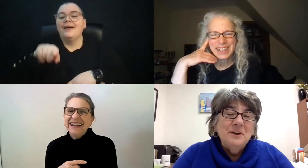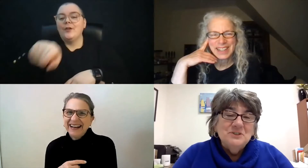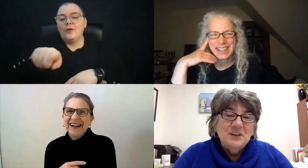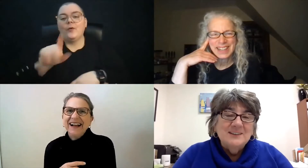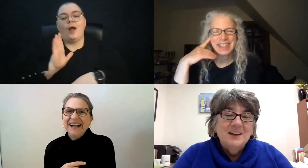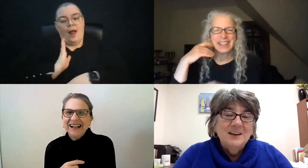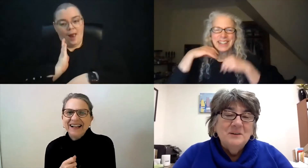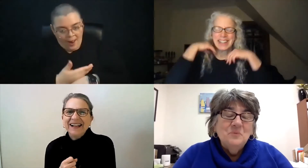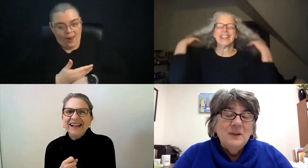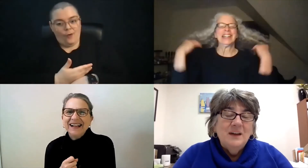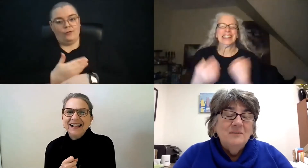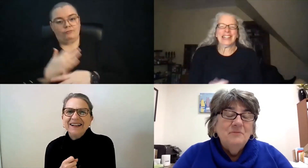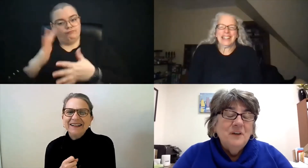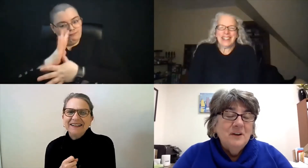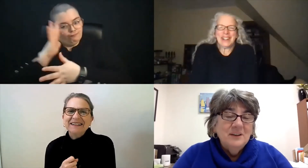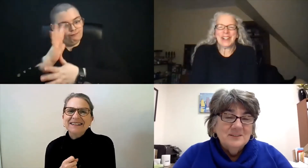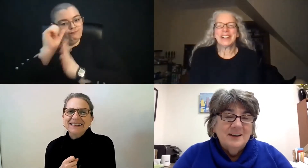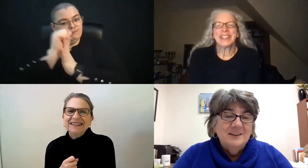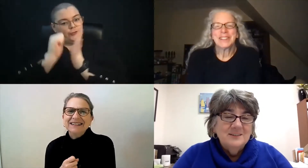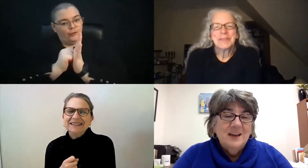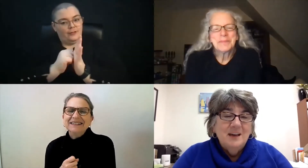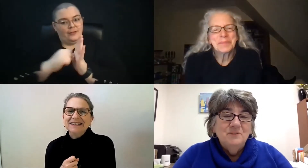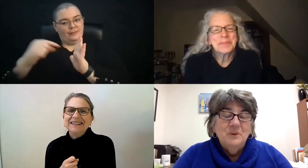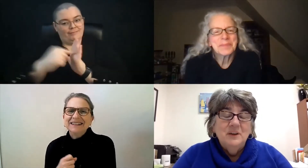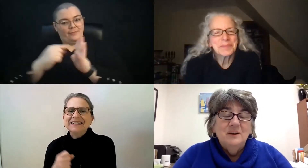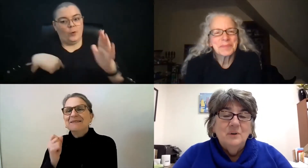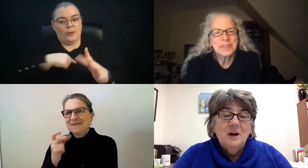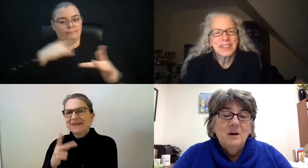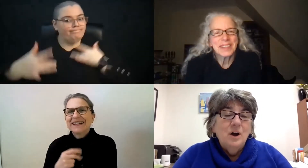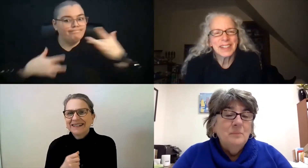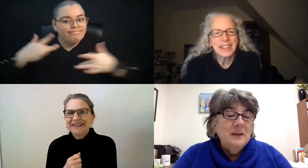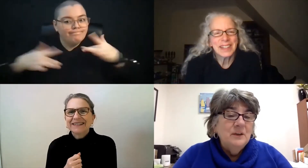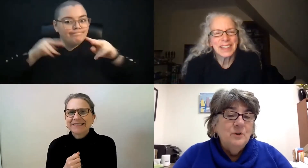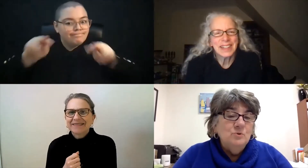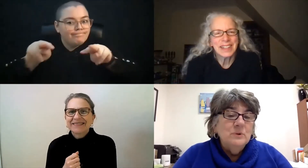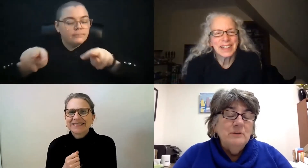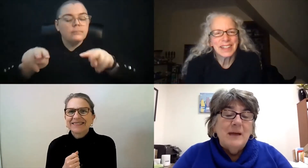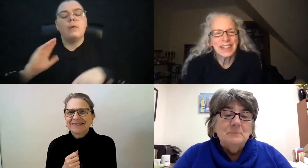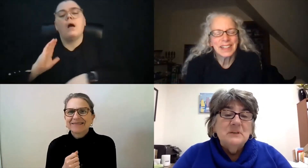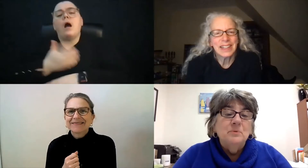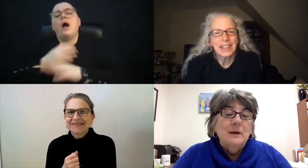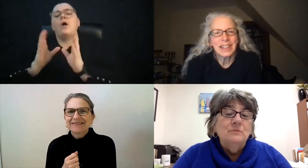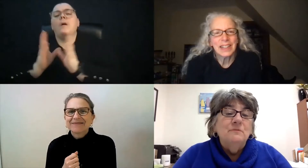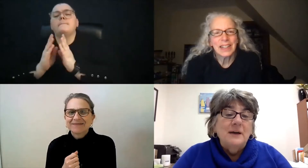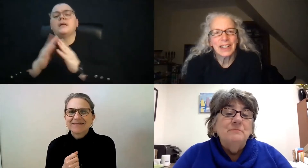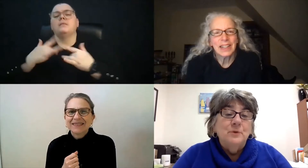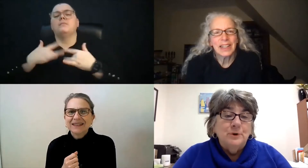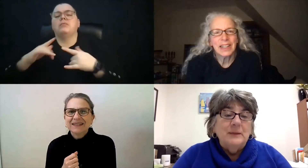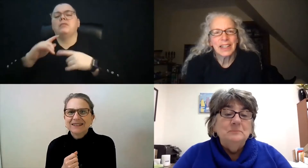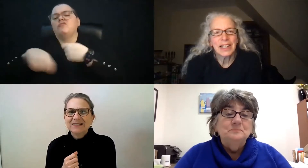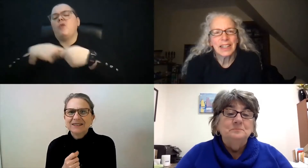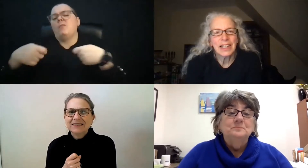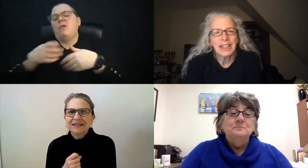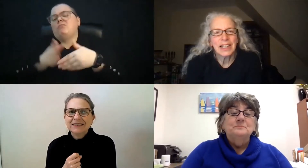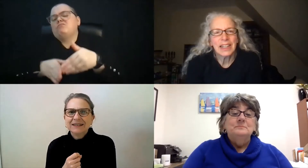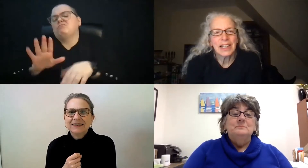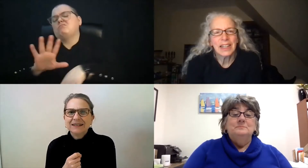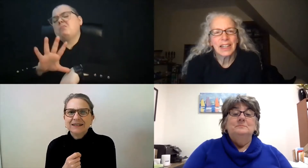primary agenda item. We are very excited to have you here. Our meeting usually wraps up around 530.